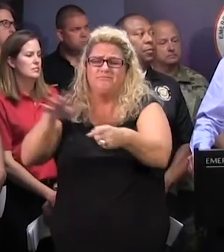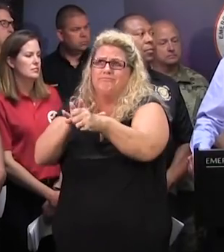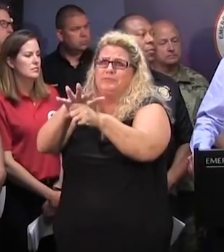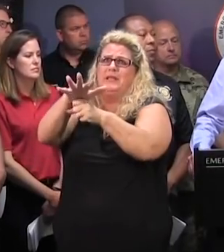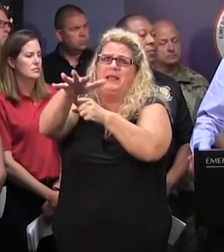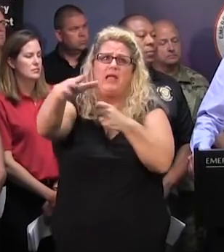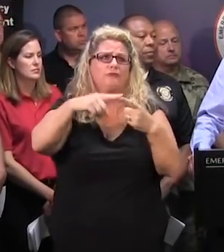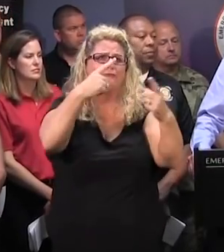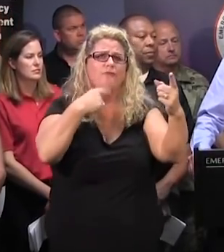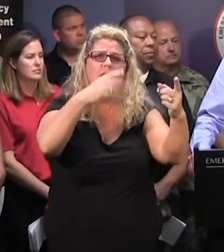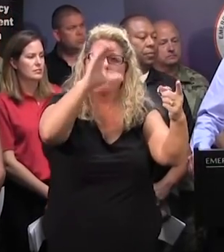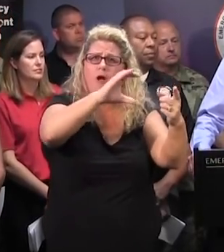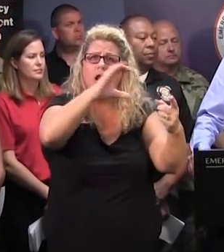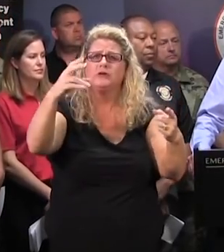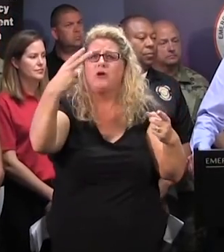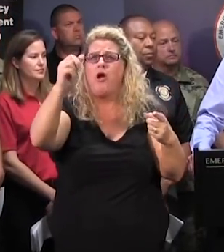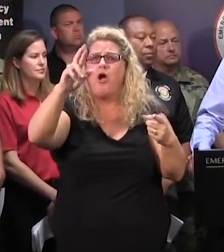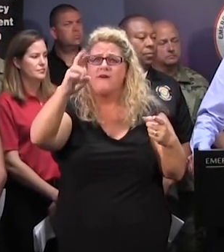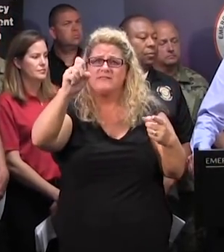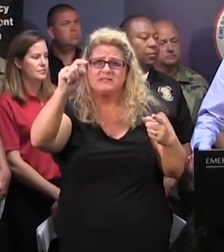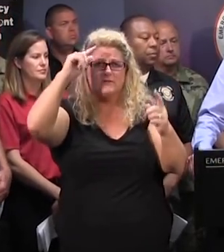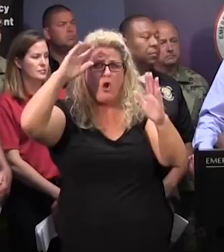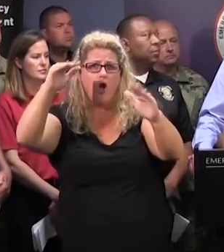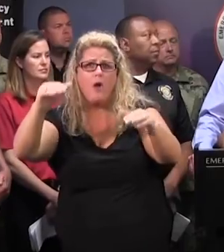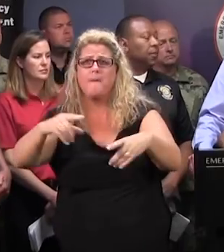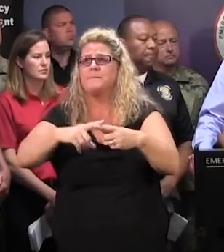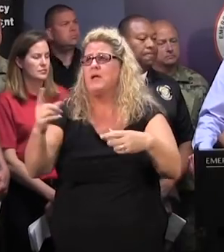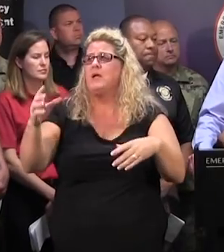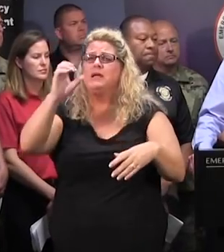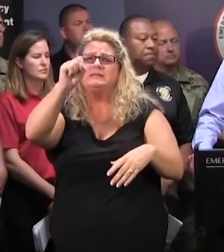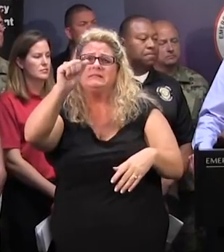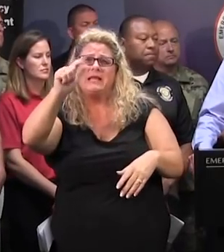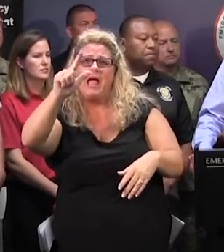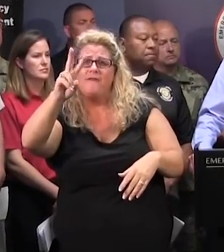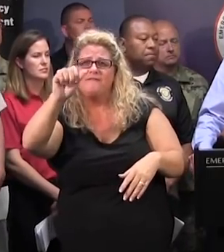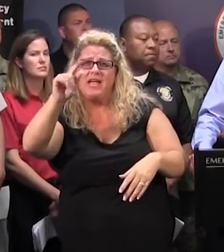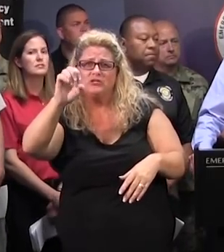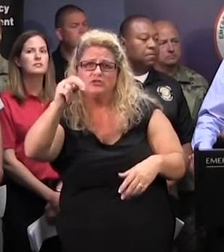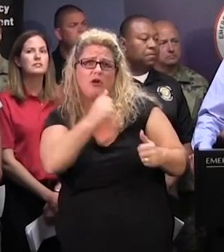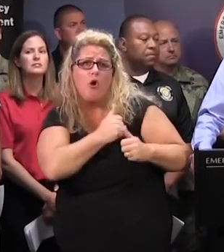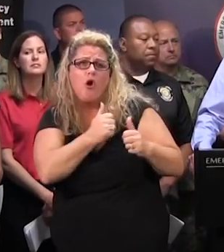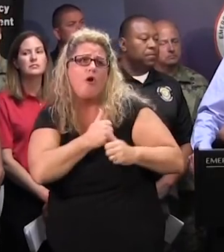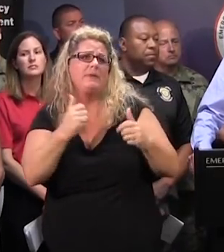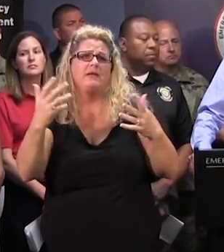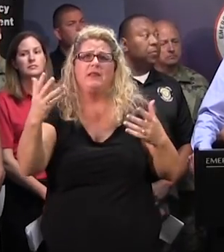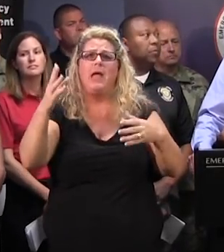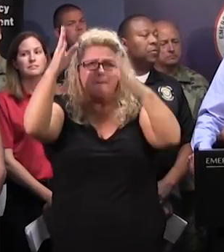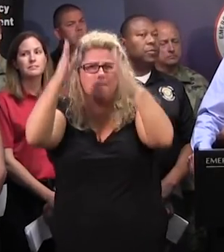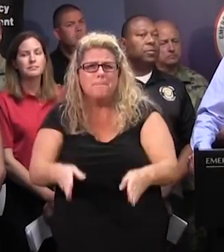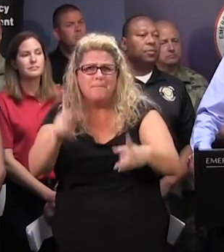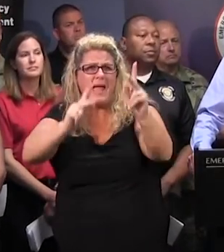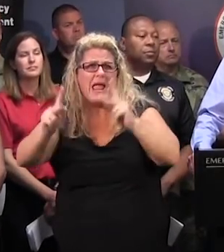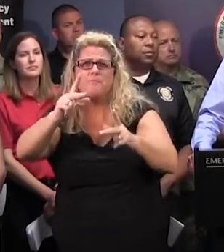Red Cross and Harvest Hope and the Salvation Army, all these others. are many, many volunteer organizations, as well as individuals who are delivering